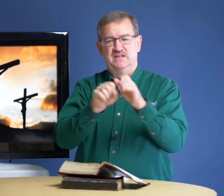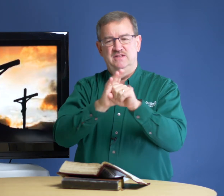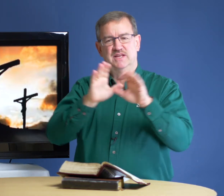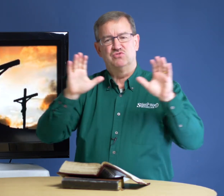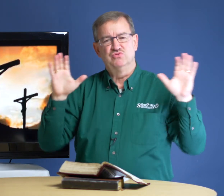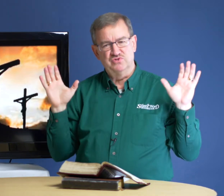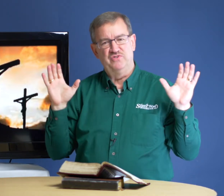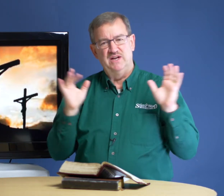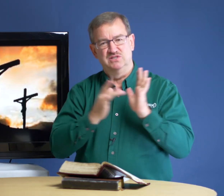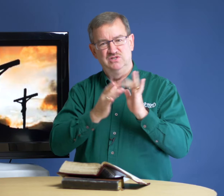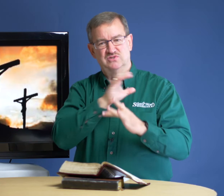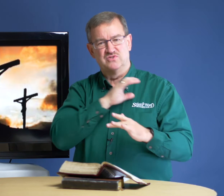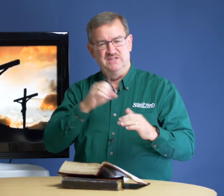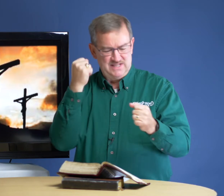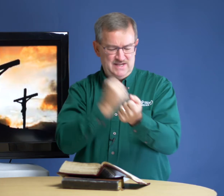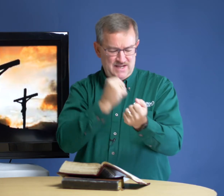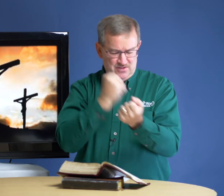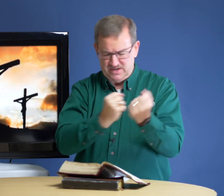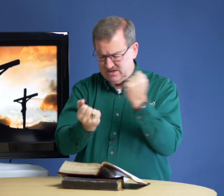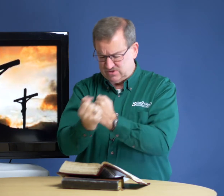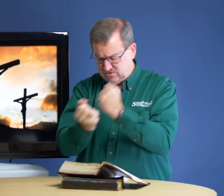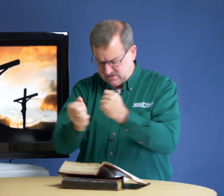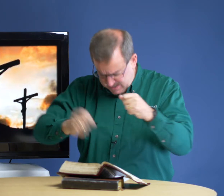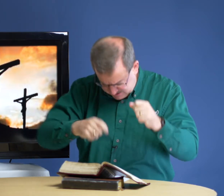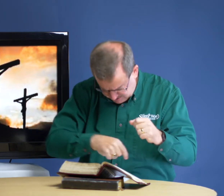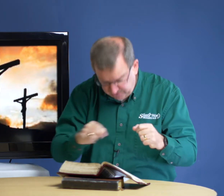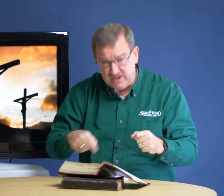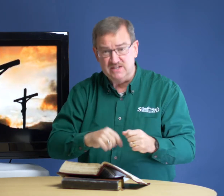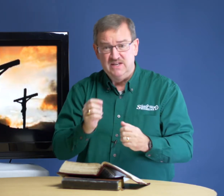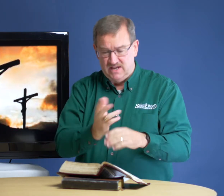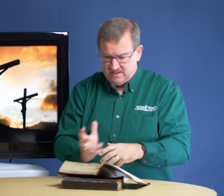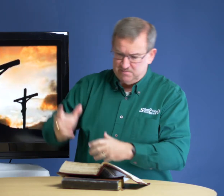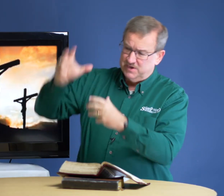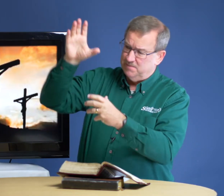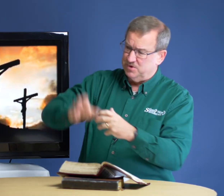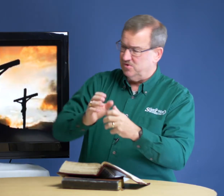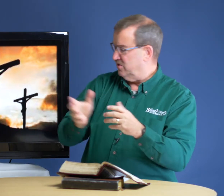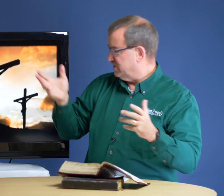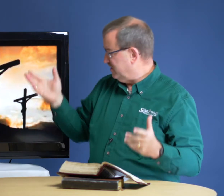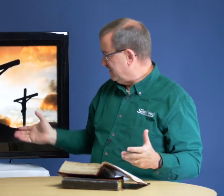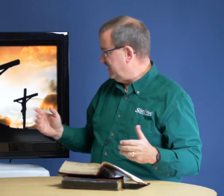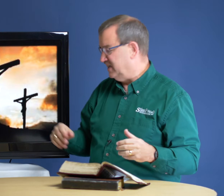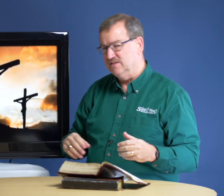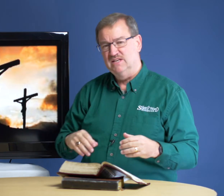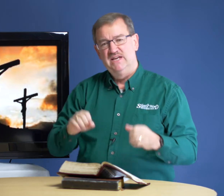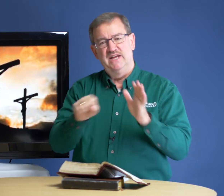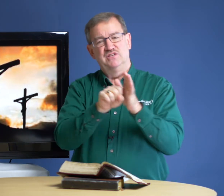crucify Jesus Christ. They nail the nails into his hands and his feet. And they bring up the cross. And there he is. And he's